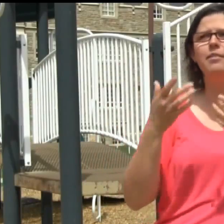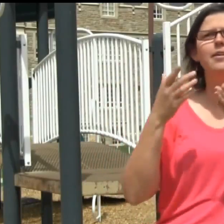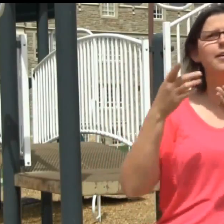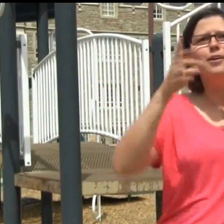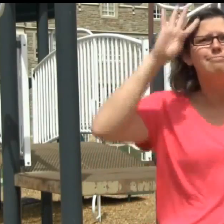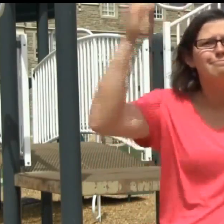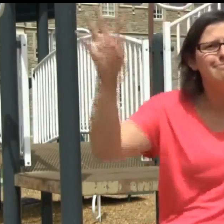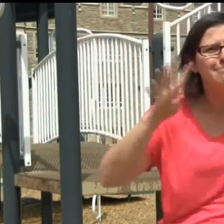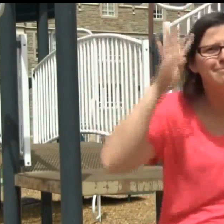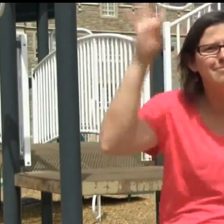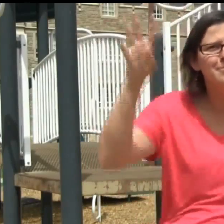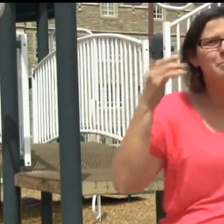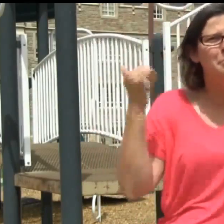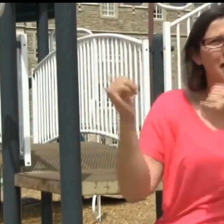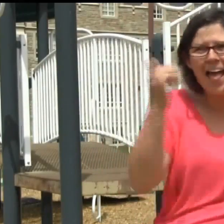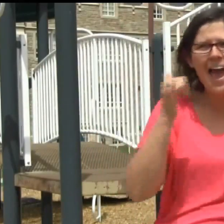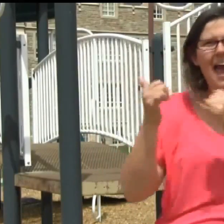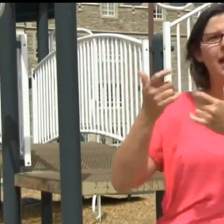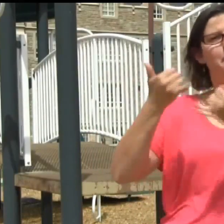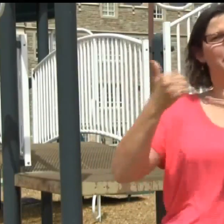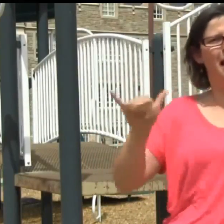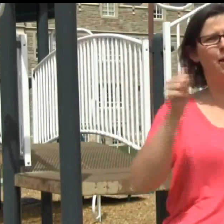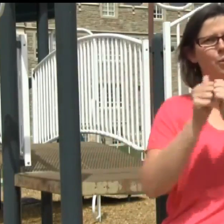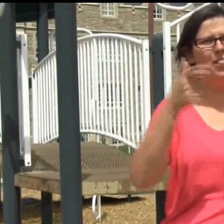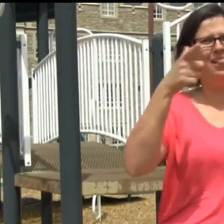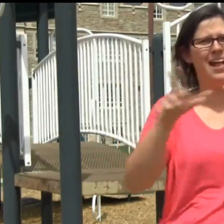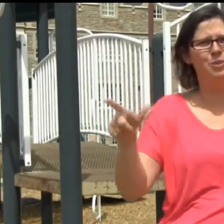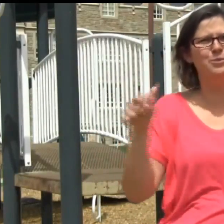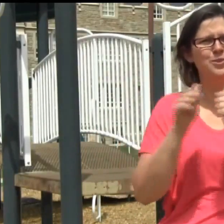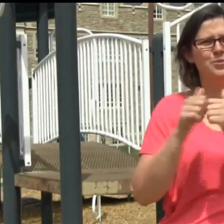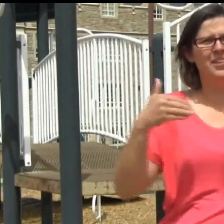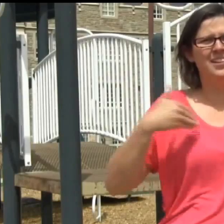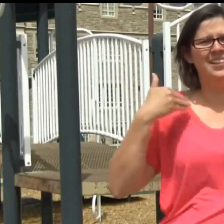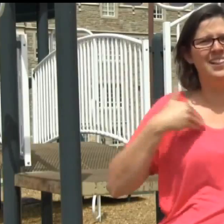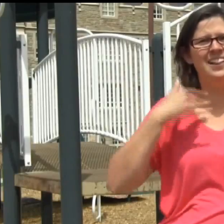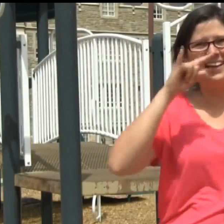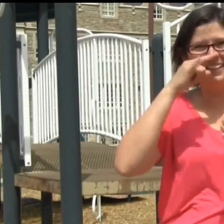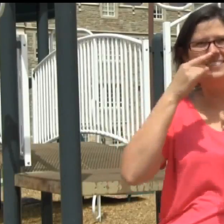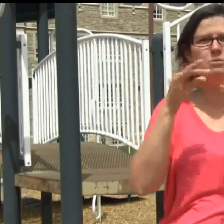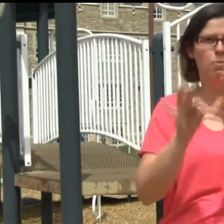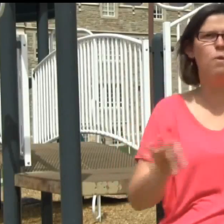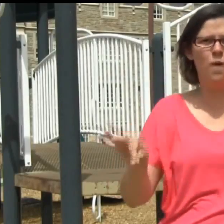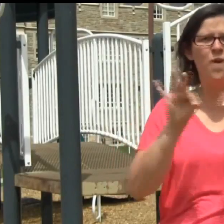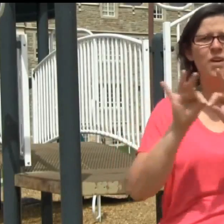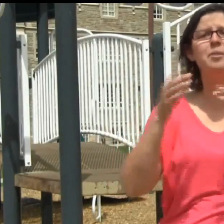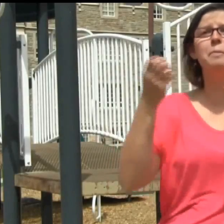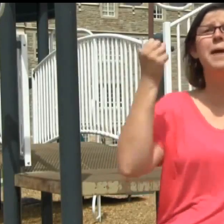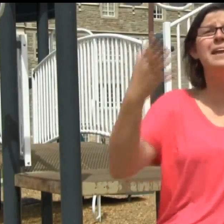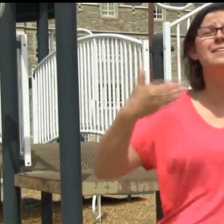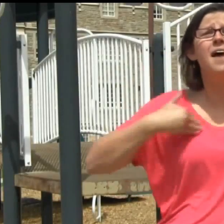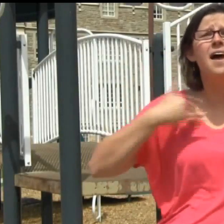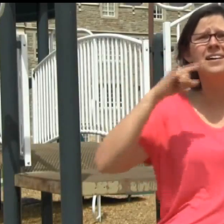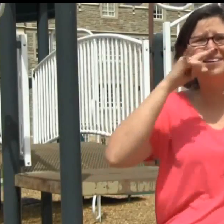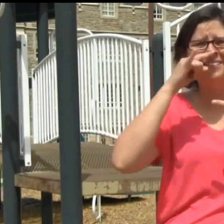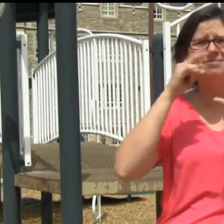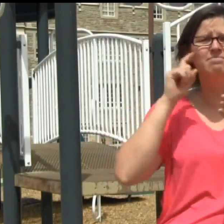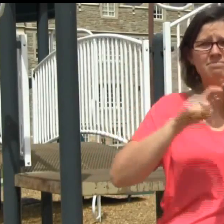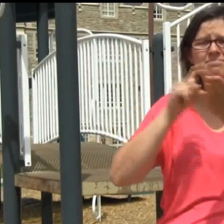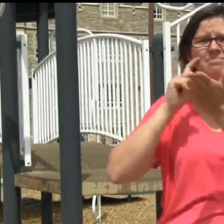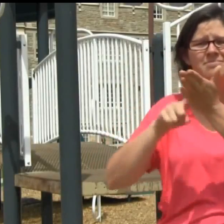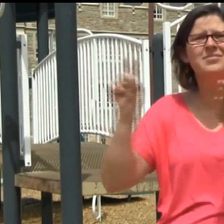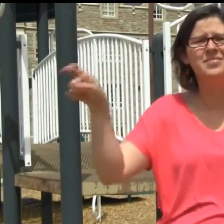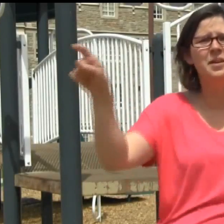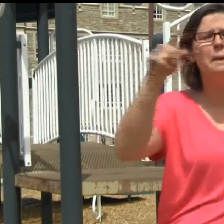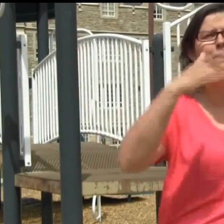on topics, and explain things to them. Be creative. Play around with the language with the young children. It's very